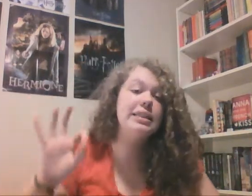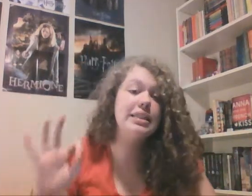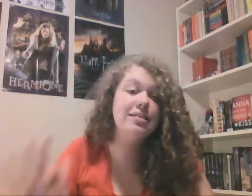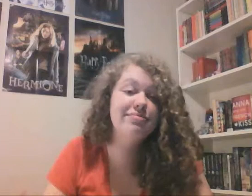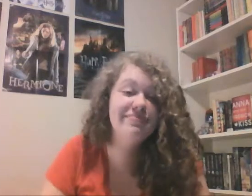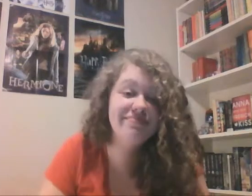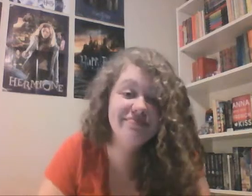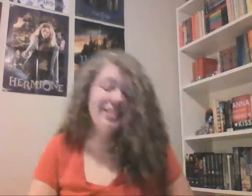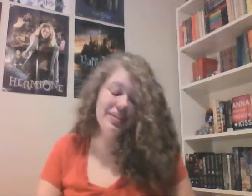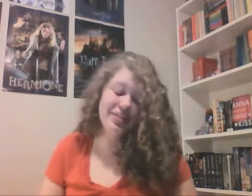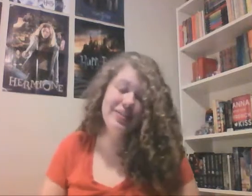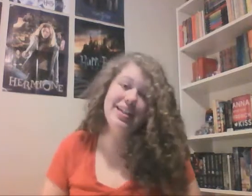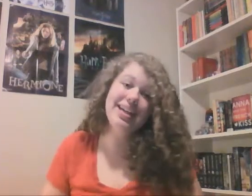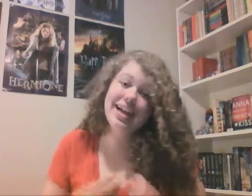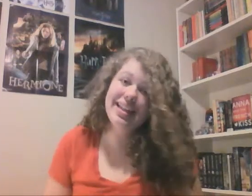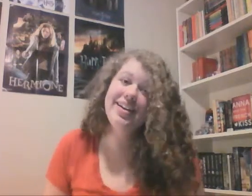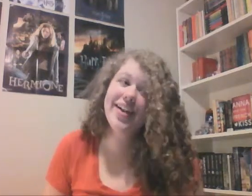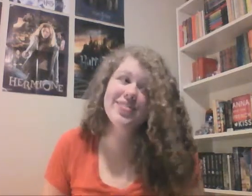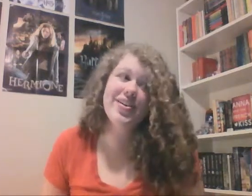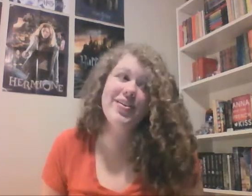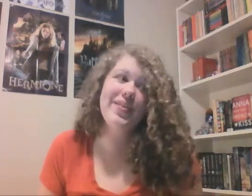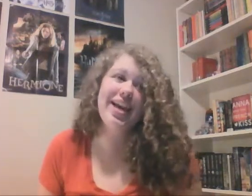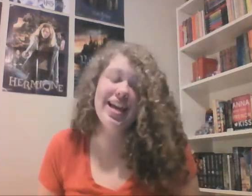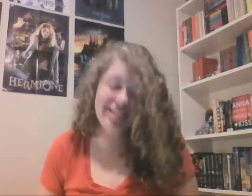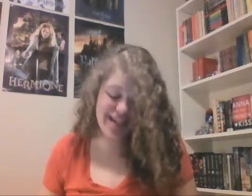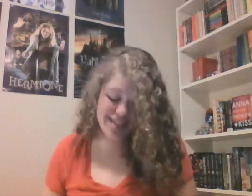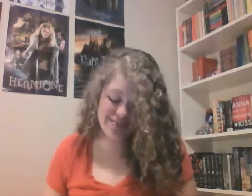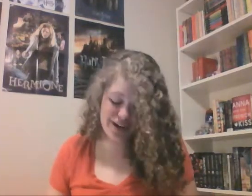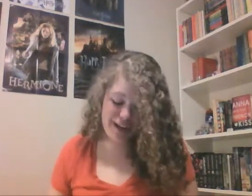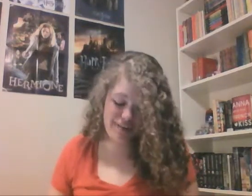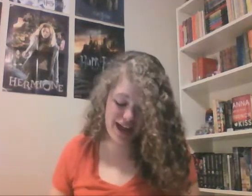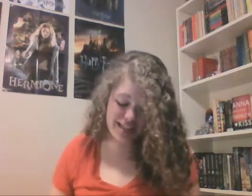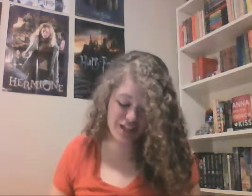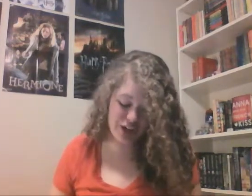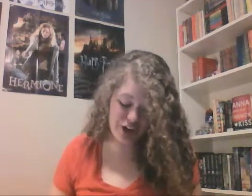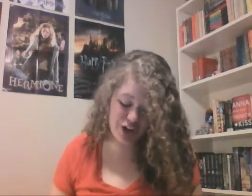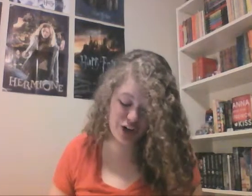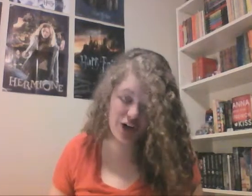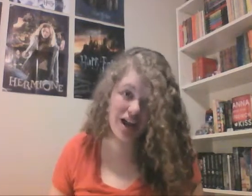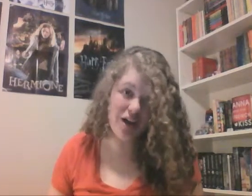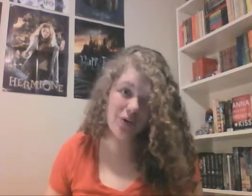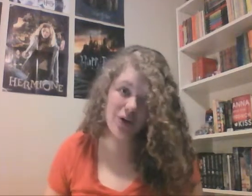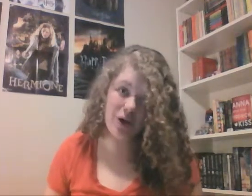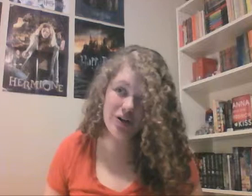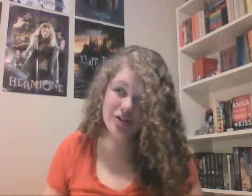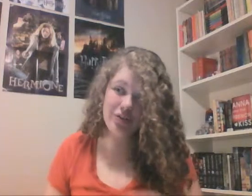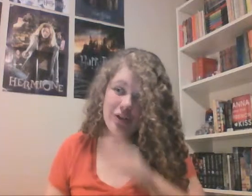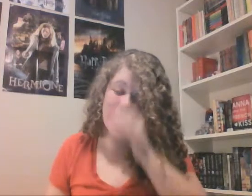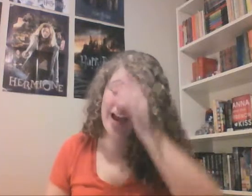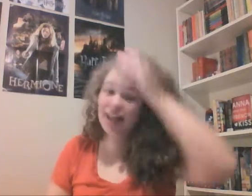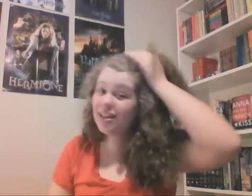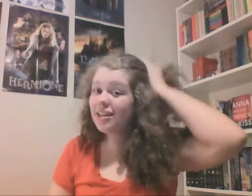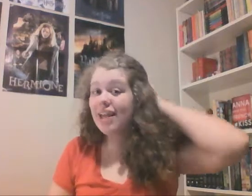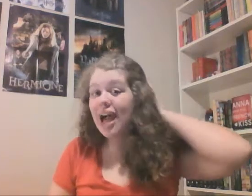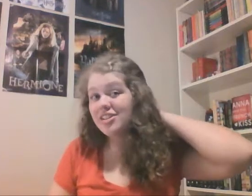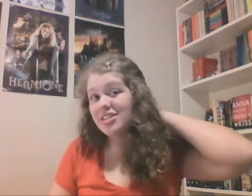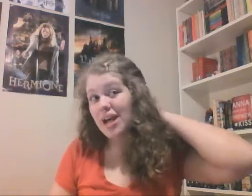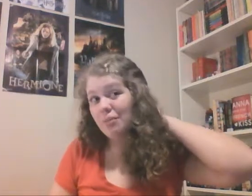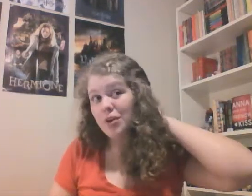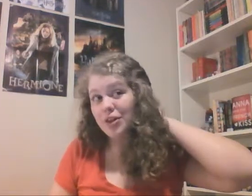so Clary has run away and she ends up walking past her old art school and Alec catches up with